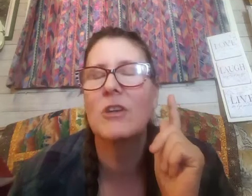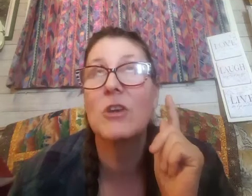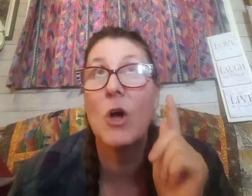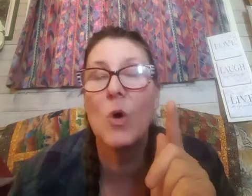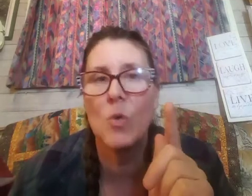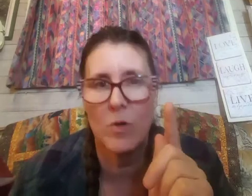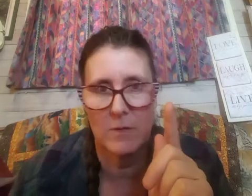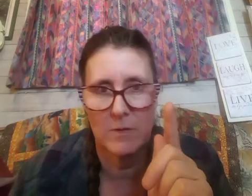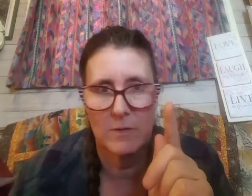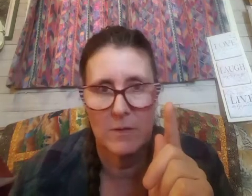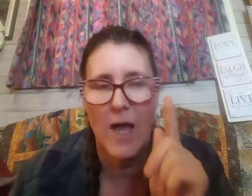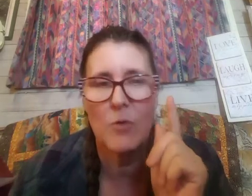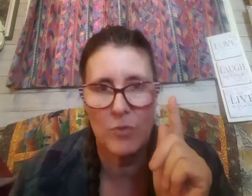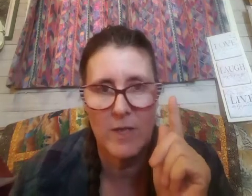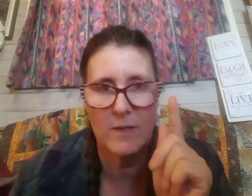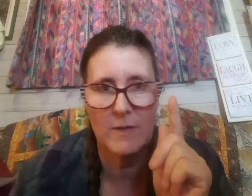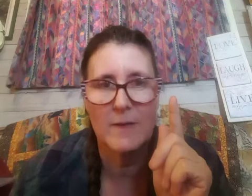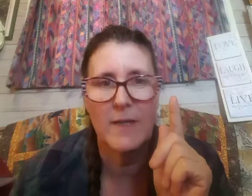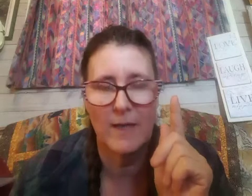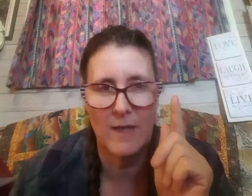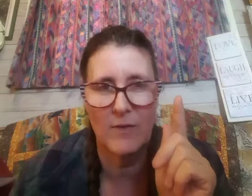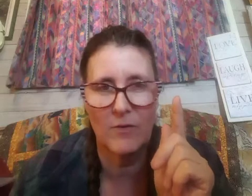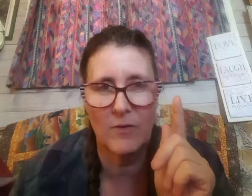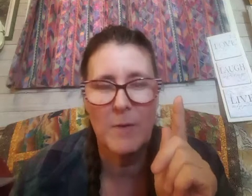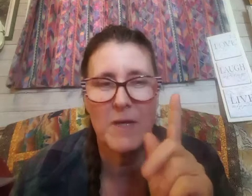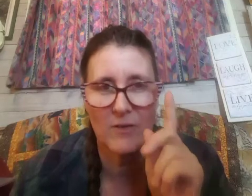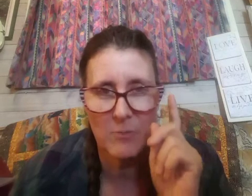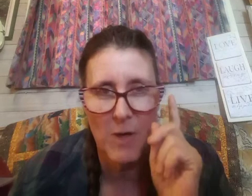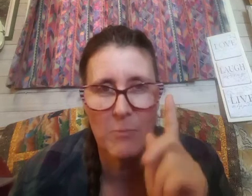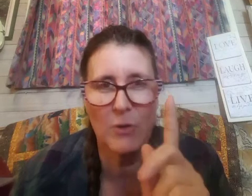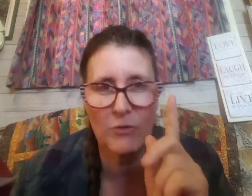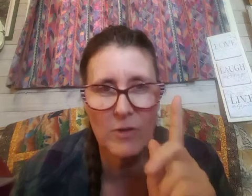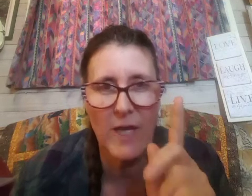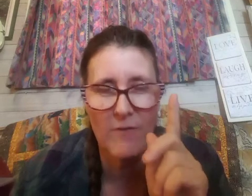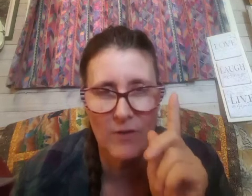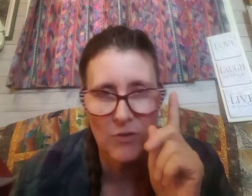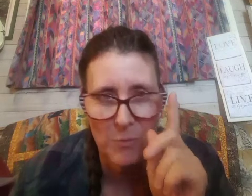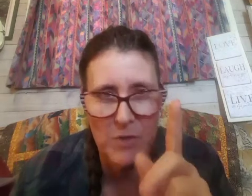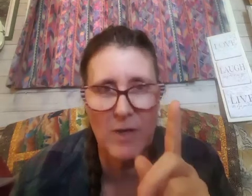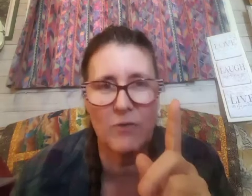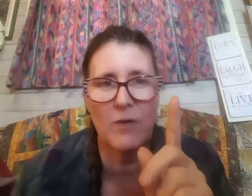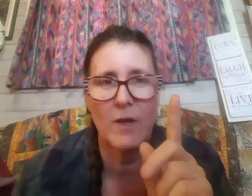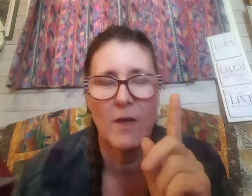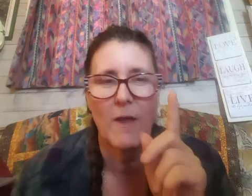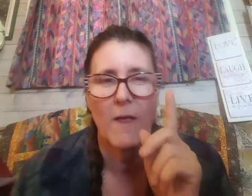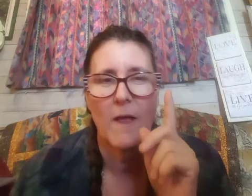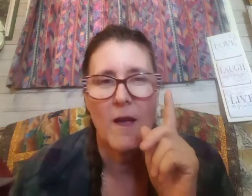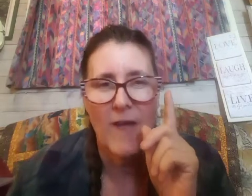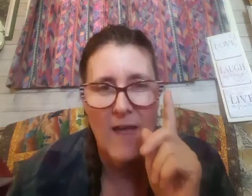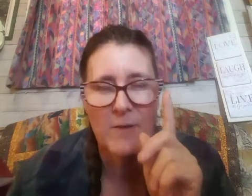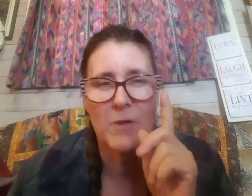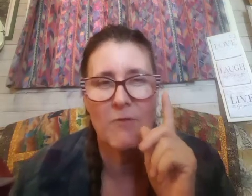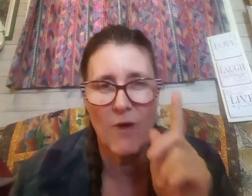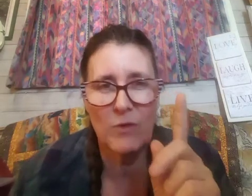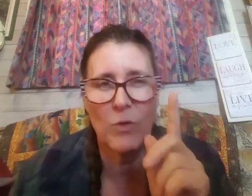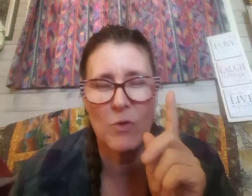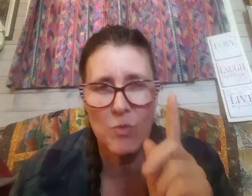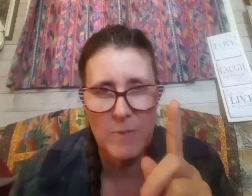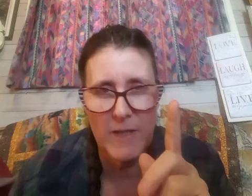know how real it is because of my personal life experience of having been friends with a woman